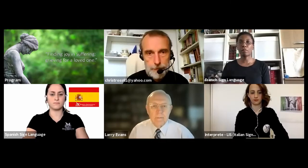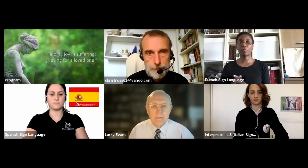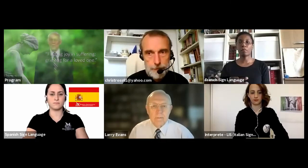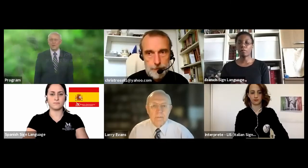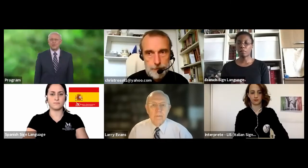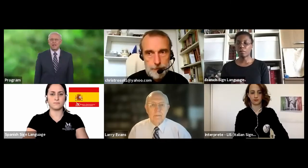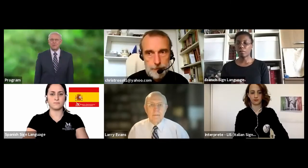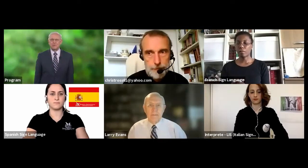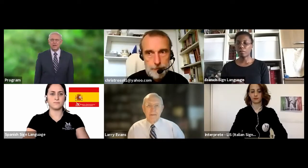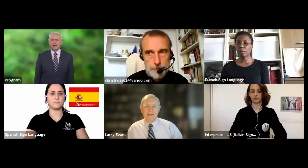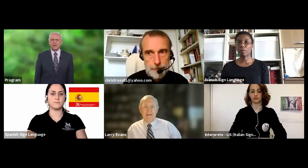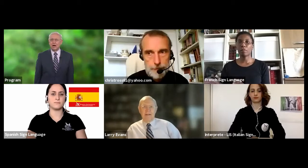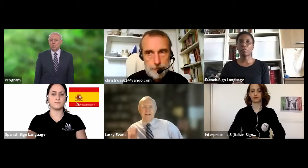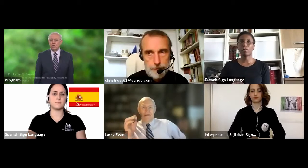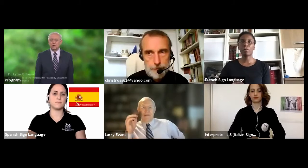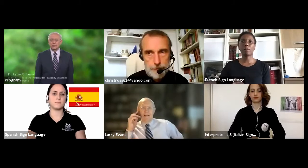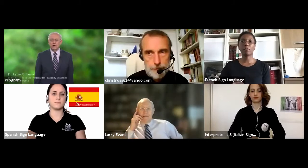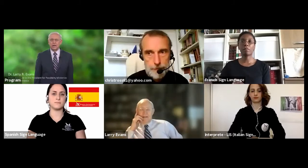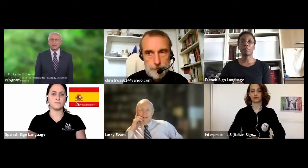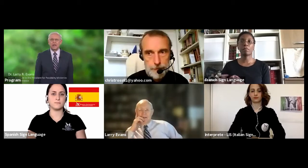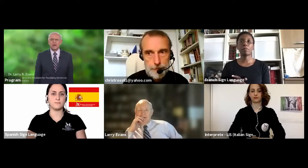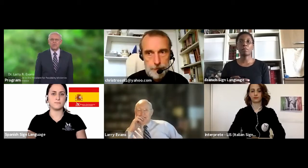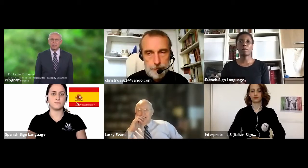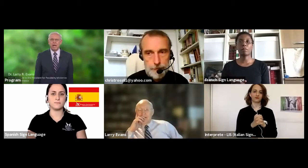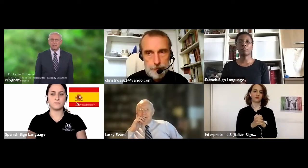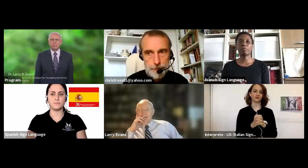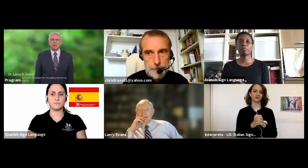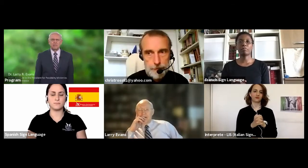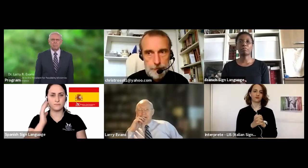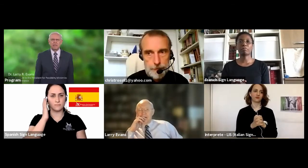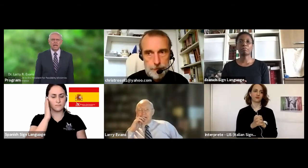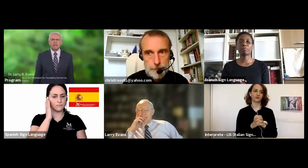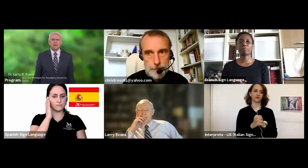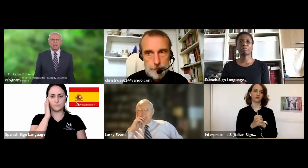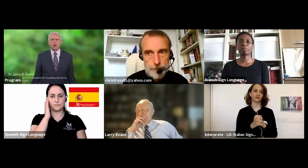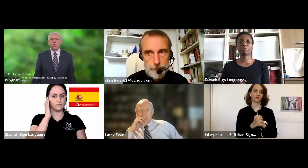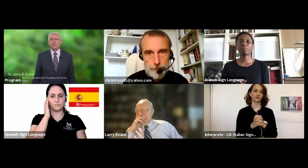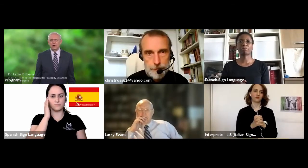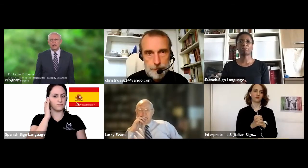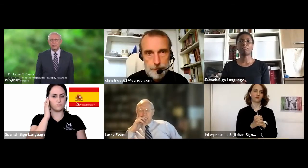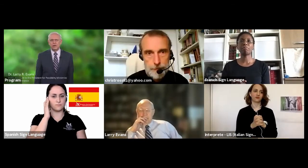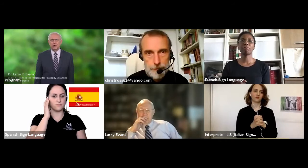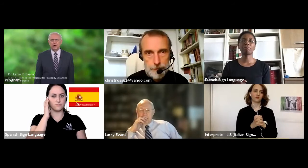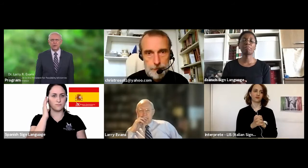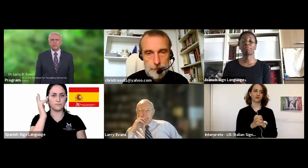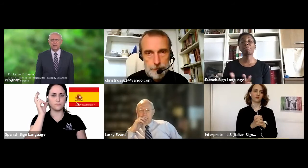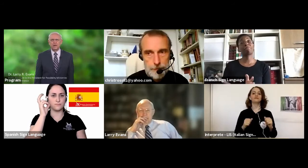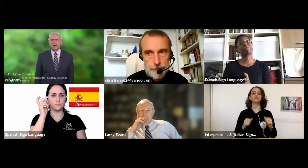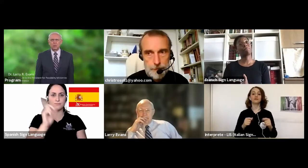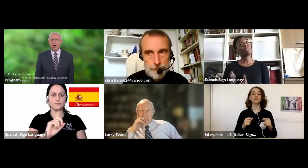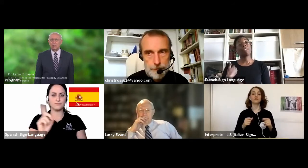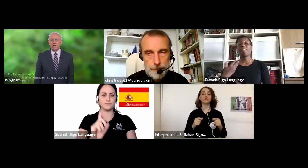It is no understatement to say that our world is hurting from the pandemic that began over a year ago.